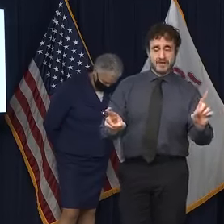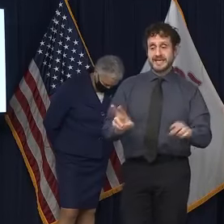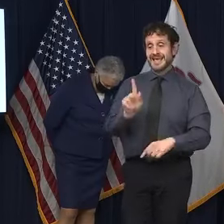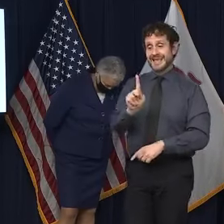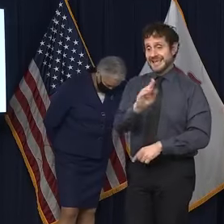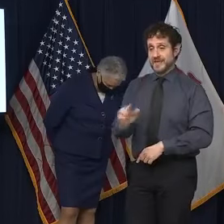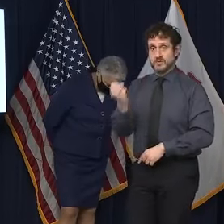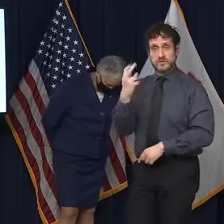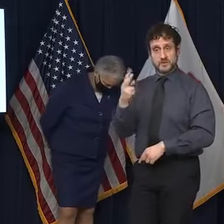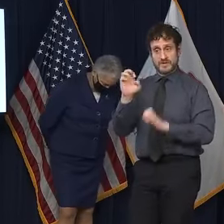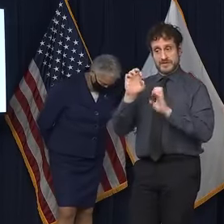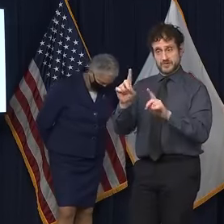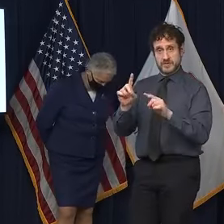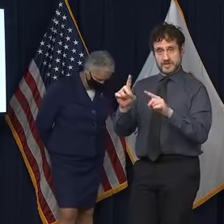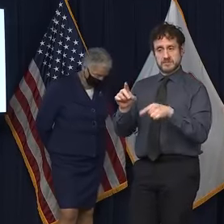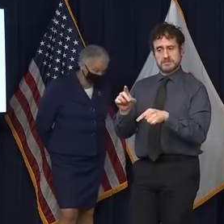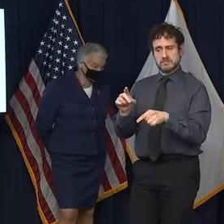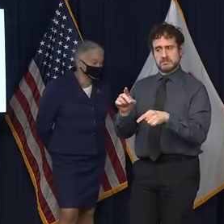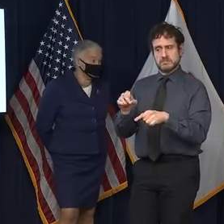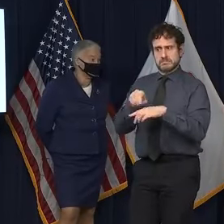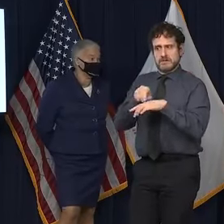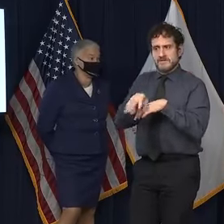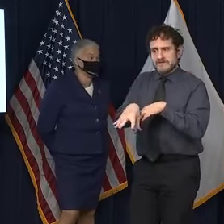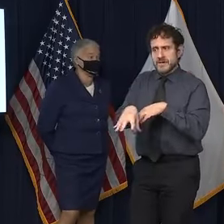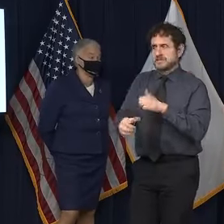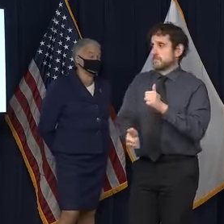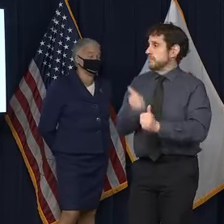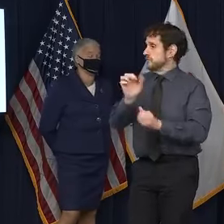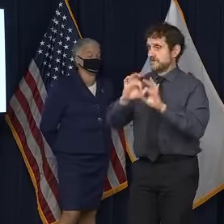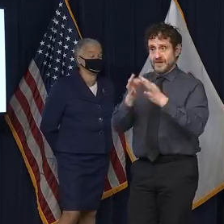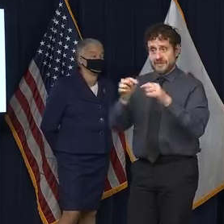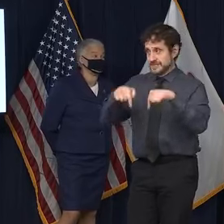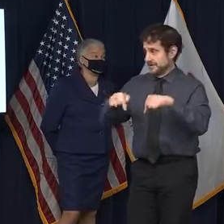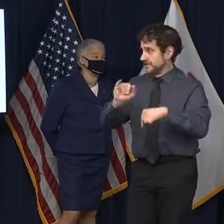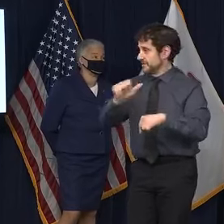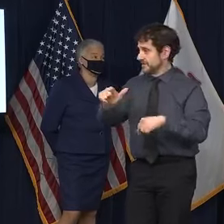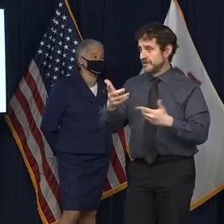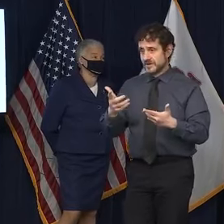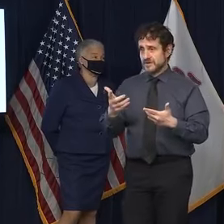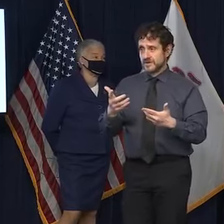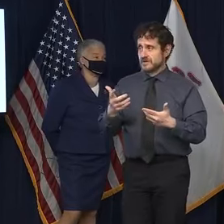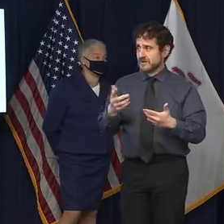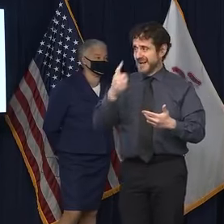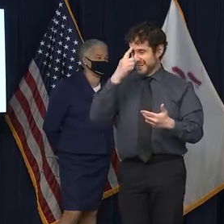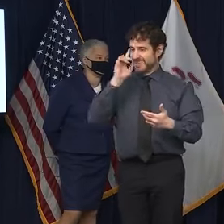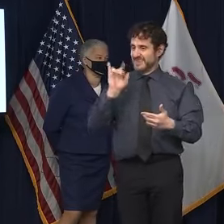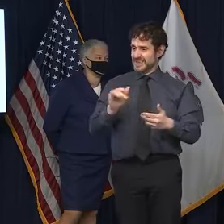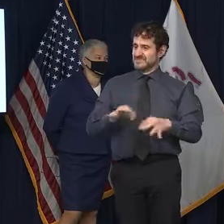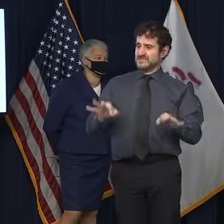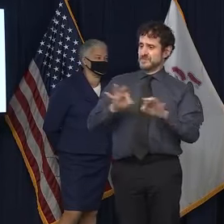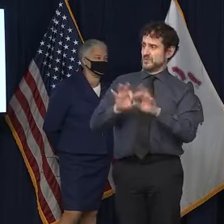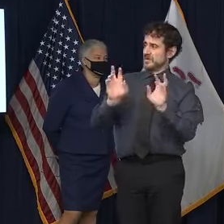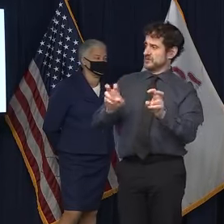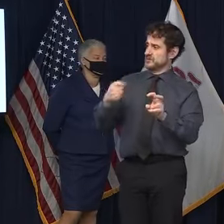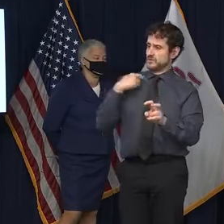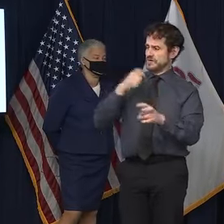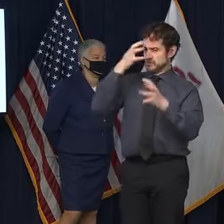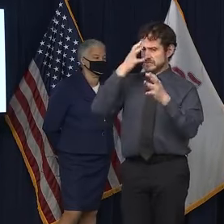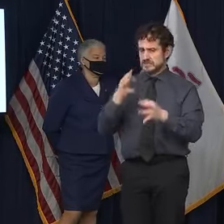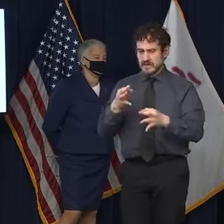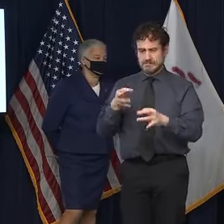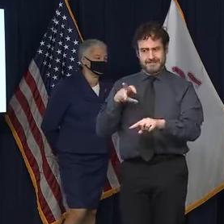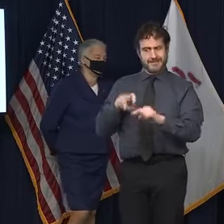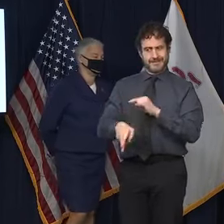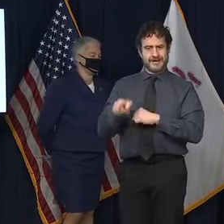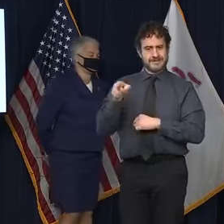education is something that affects, you know, most families in Illinois. And I think that's something that we should decide upon